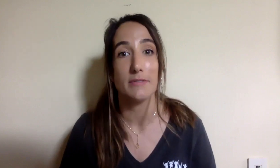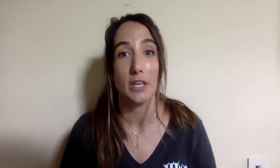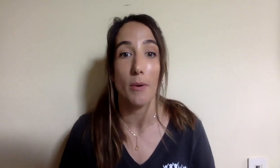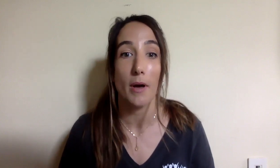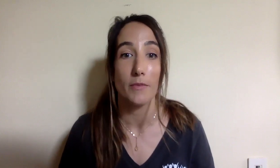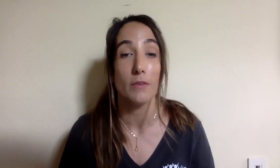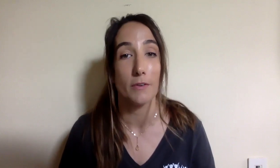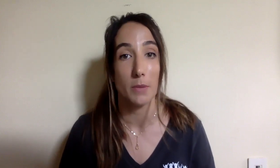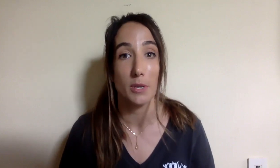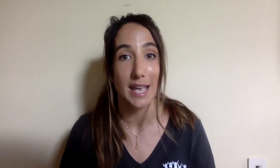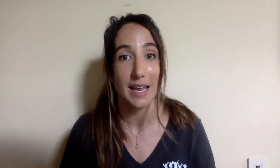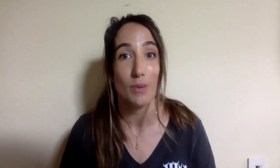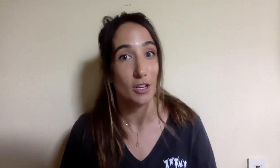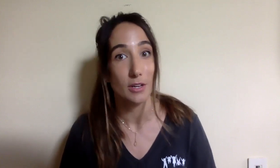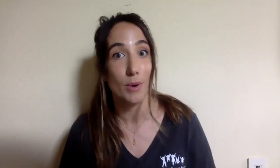video helpful for communicating with your little one.